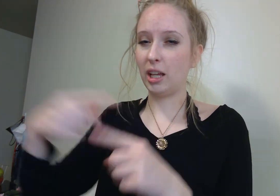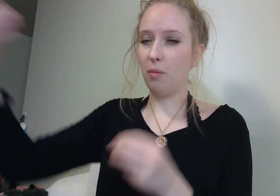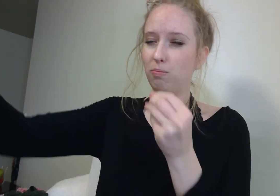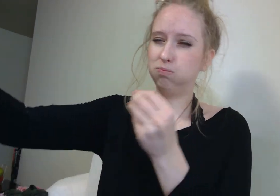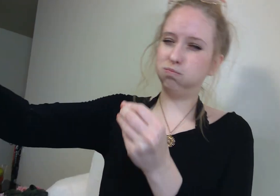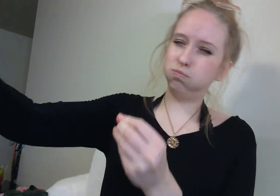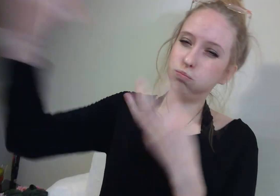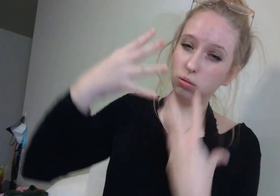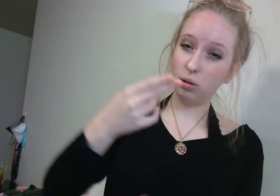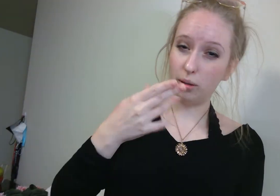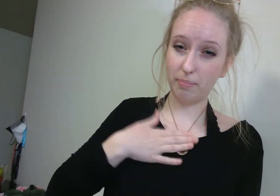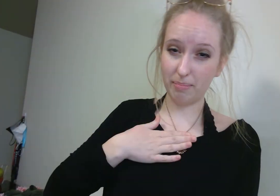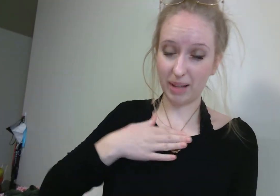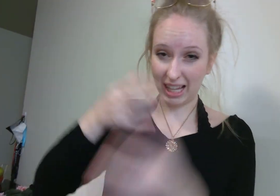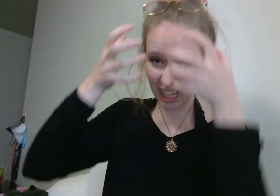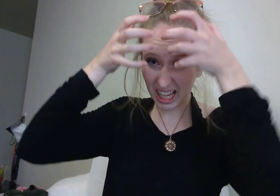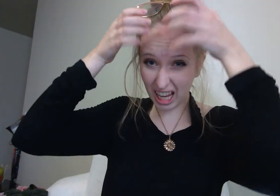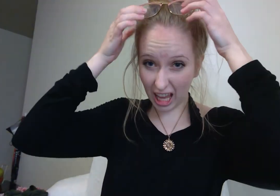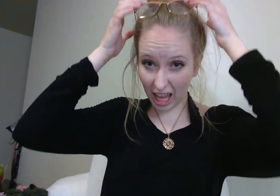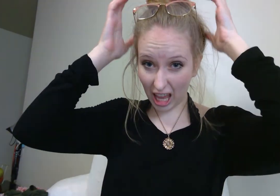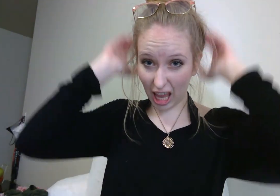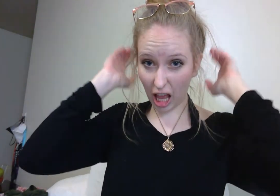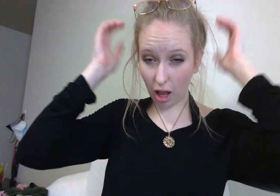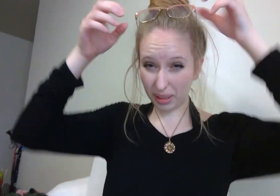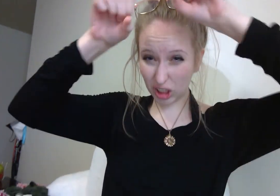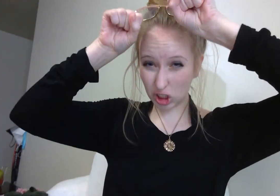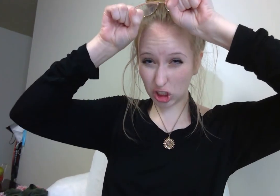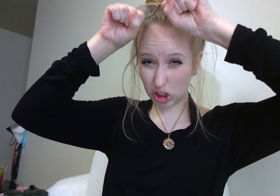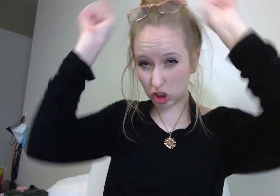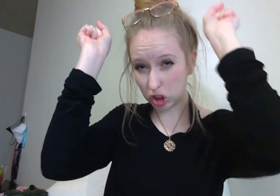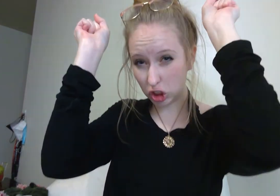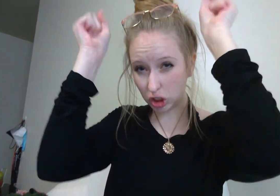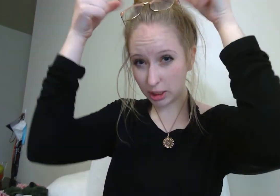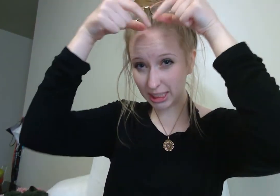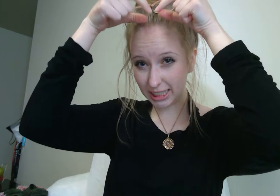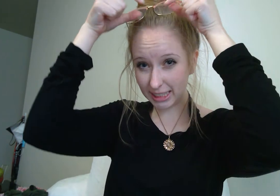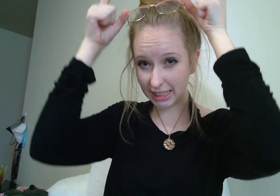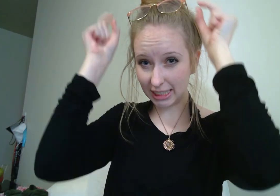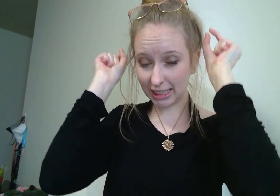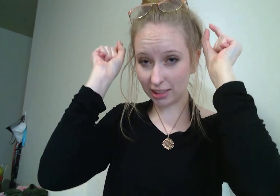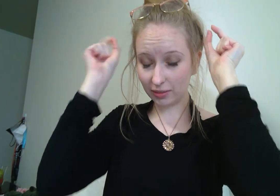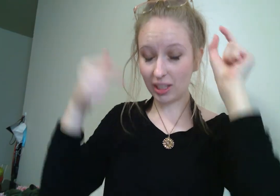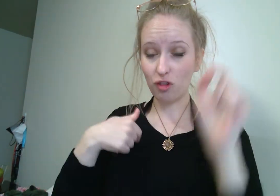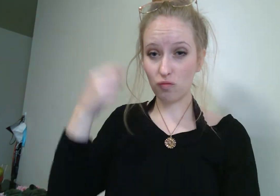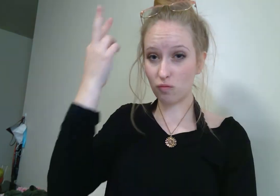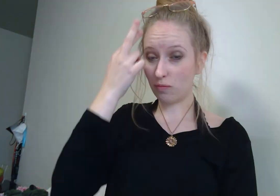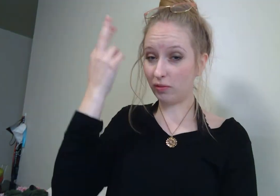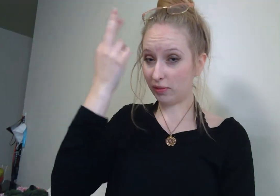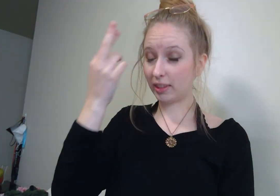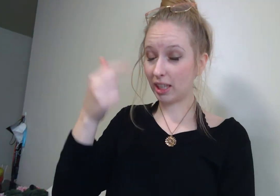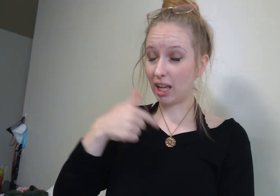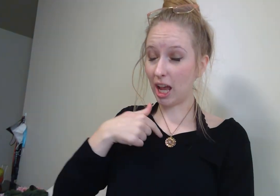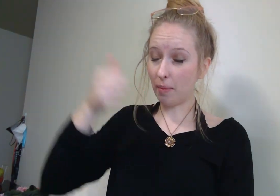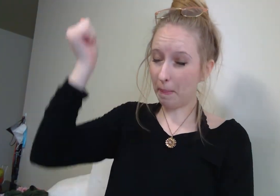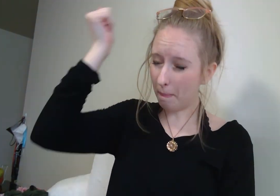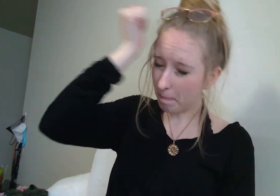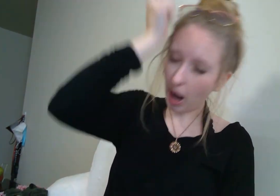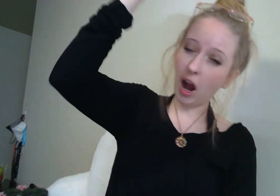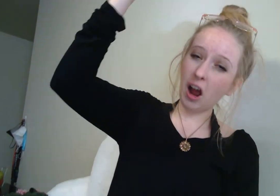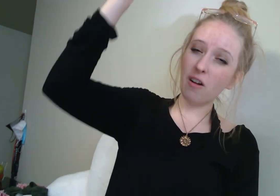split in half, and fell off my head. I realized then that I had just taken a real big whack in the head. I felt blood going down the